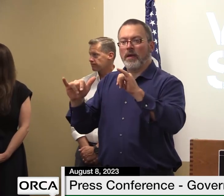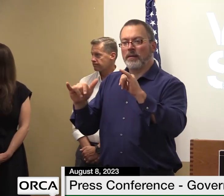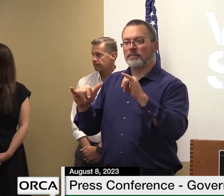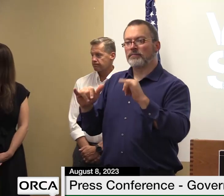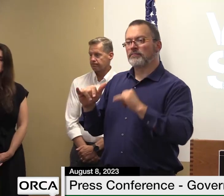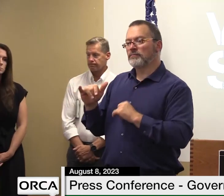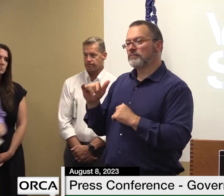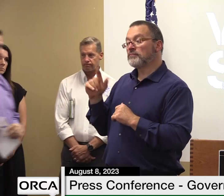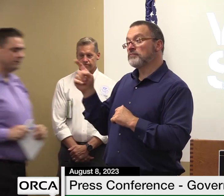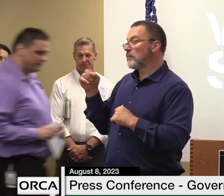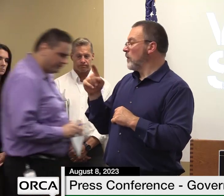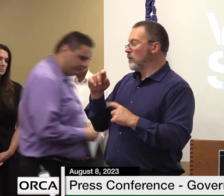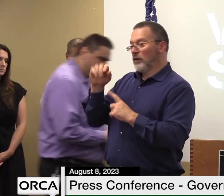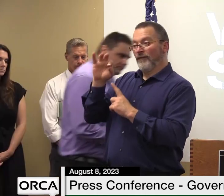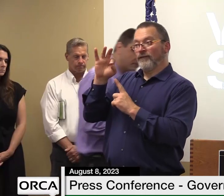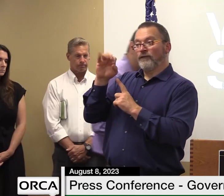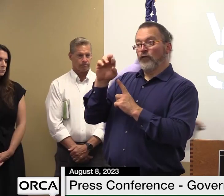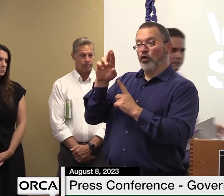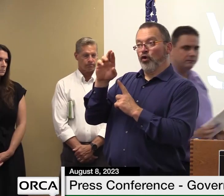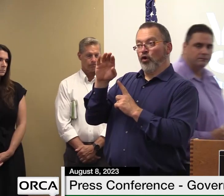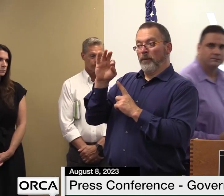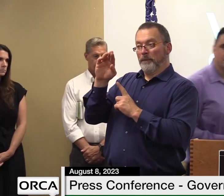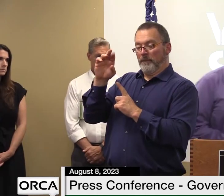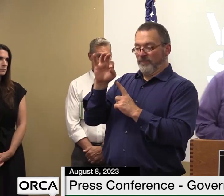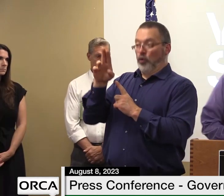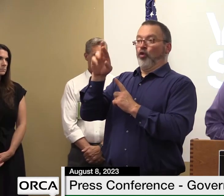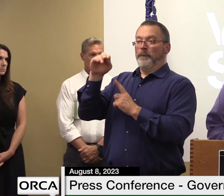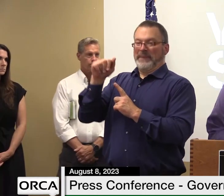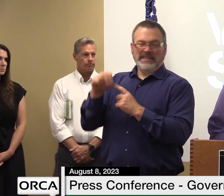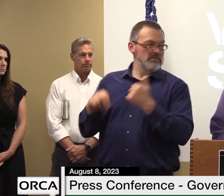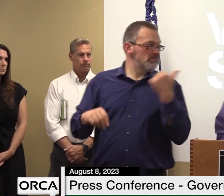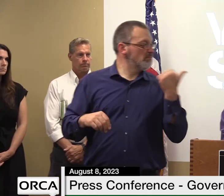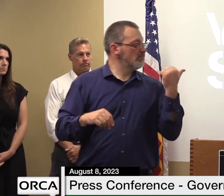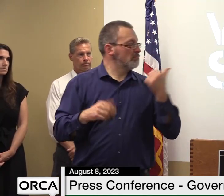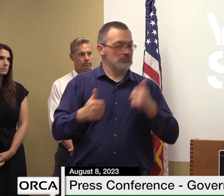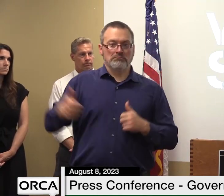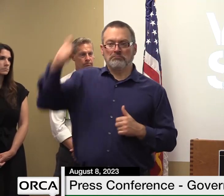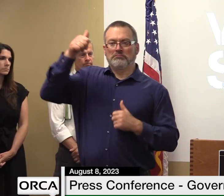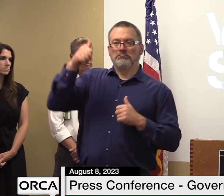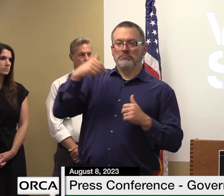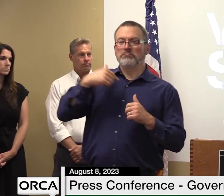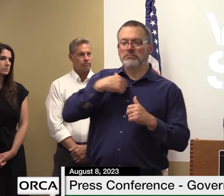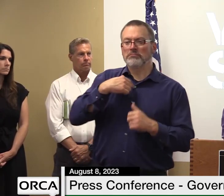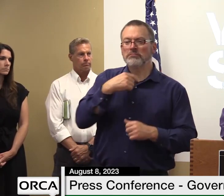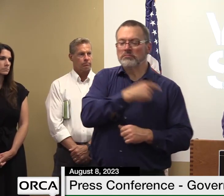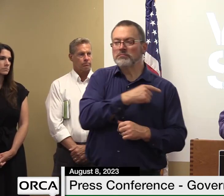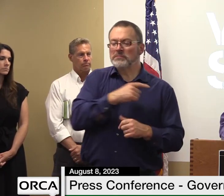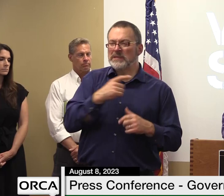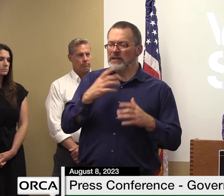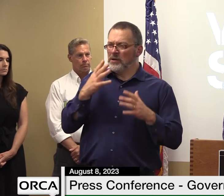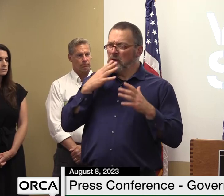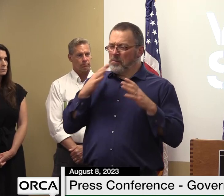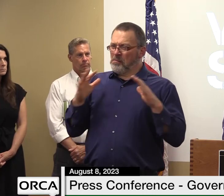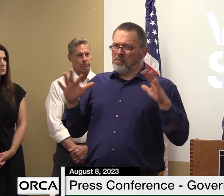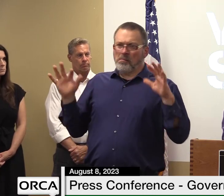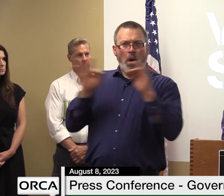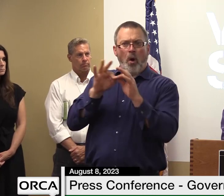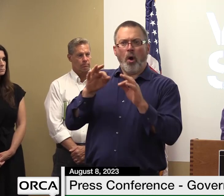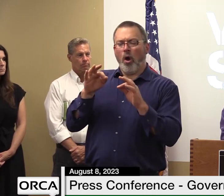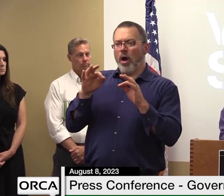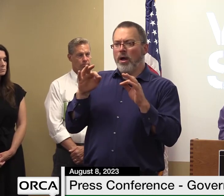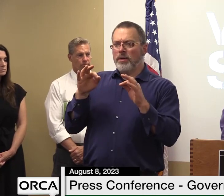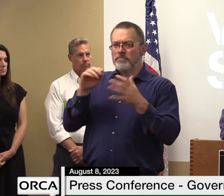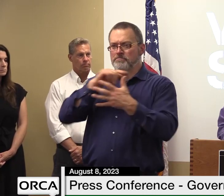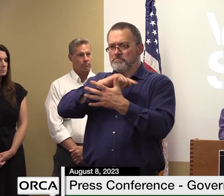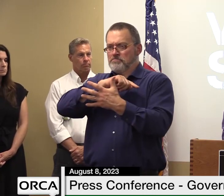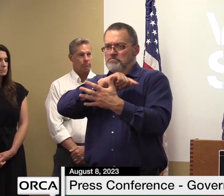so i think the important thing here is that we have a large portfolio of